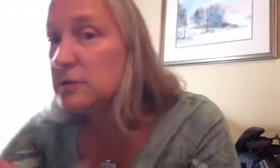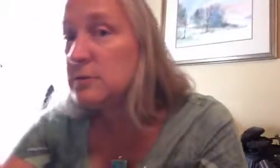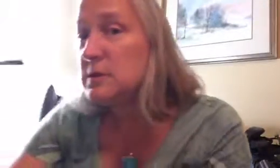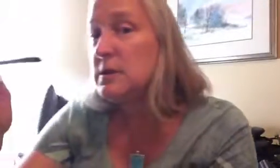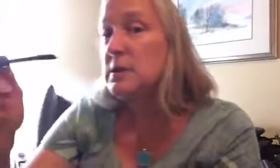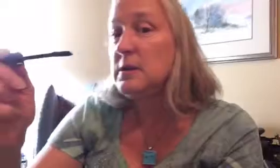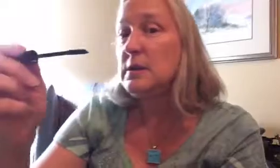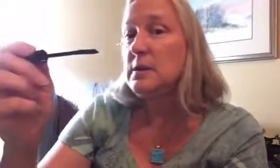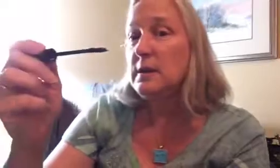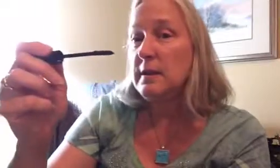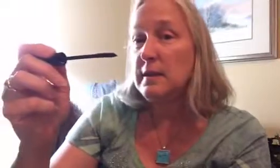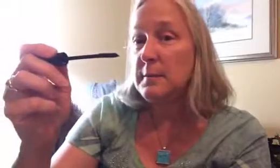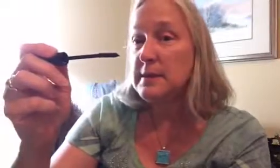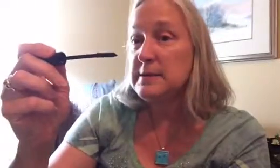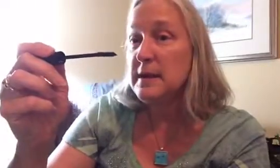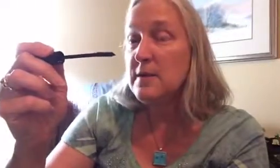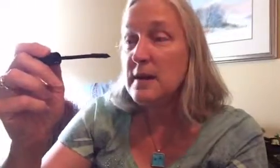using mascara